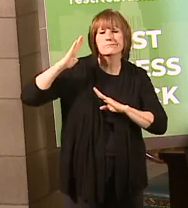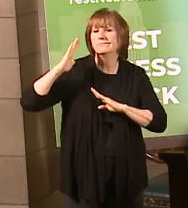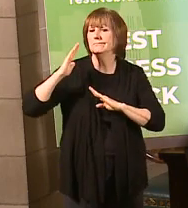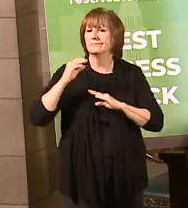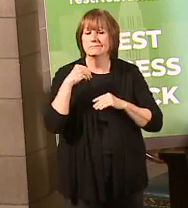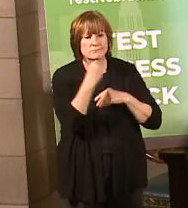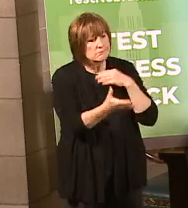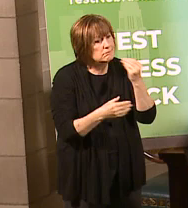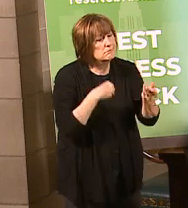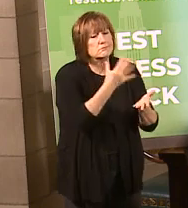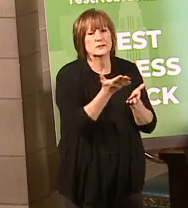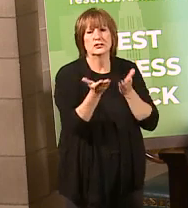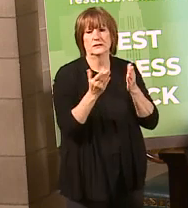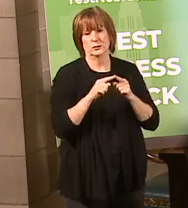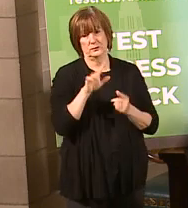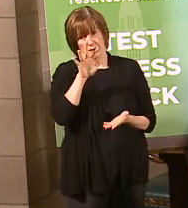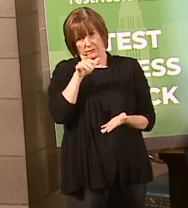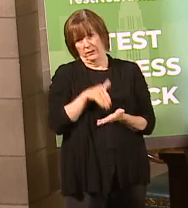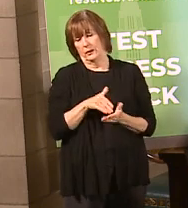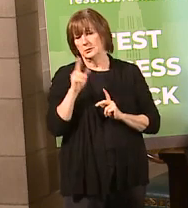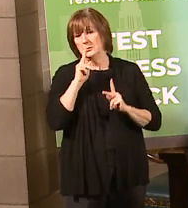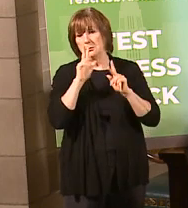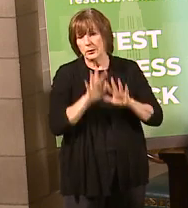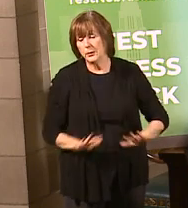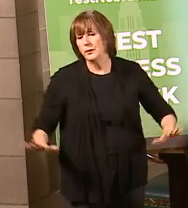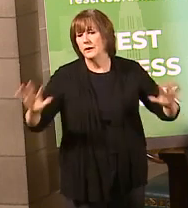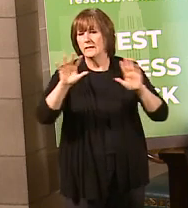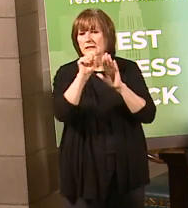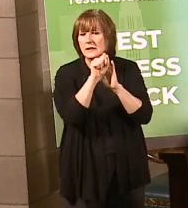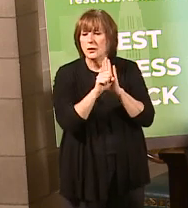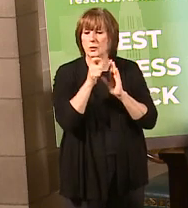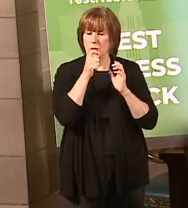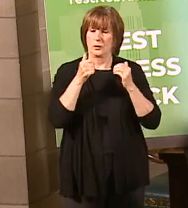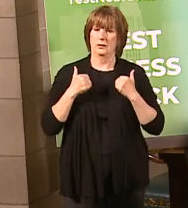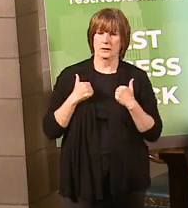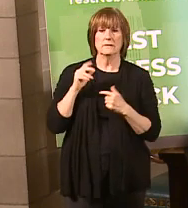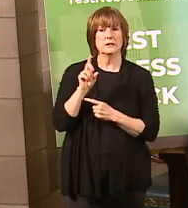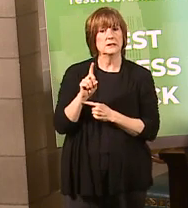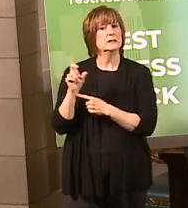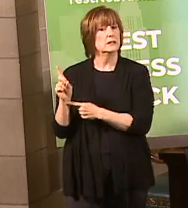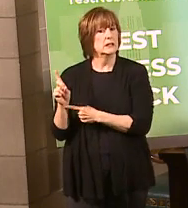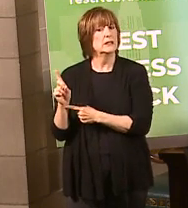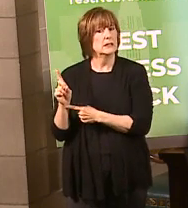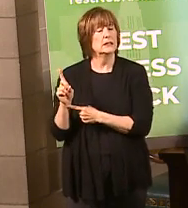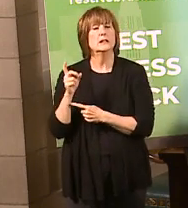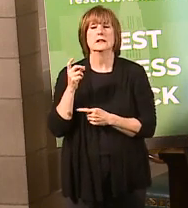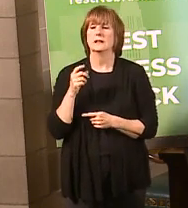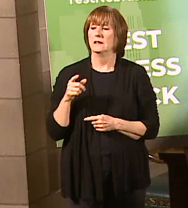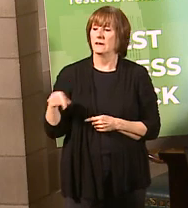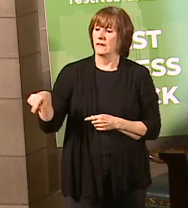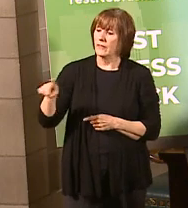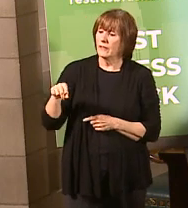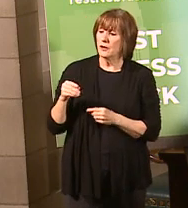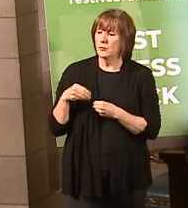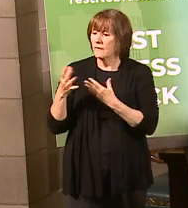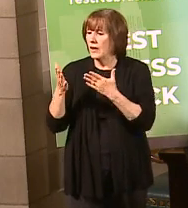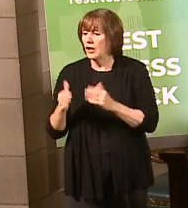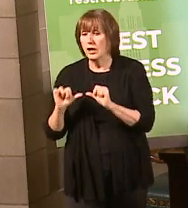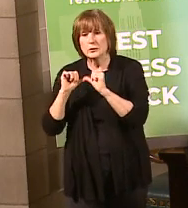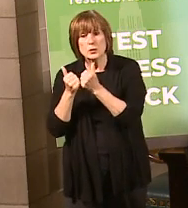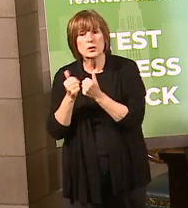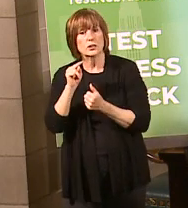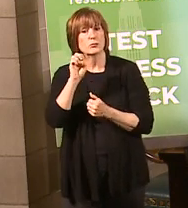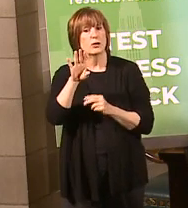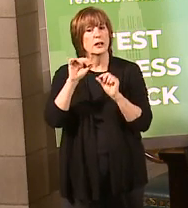delivering services to the 5,000 folks across the state who have developmental disabilities. Our Provider Association, the Nebraska